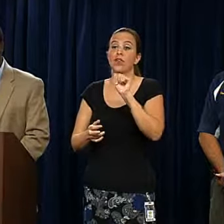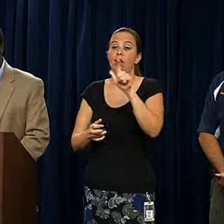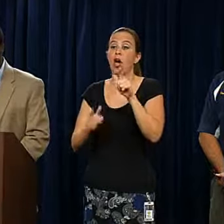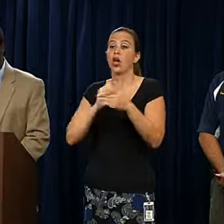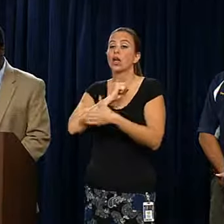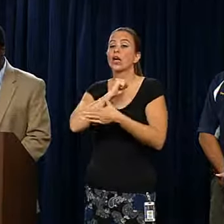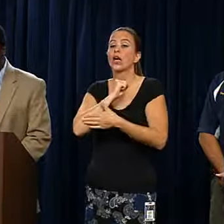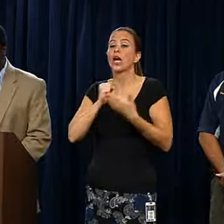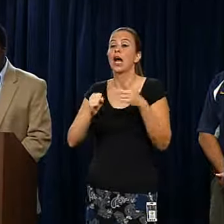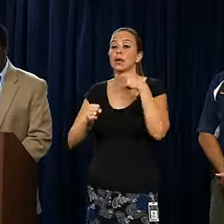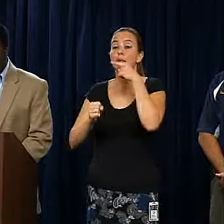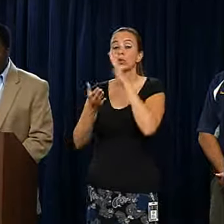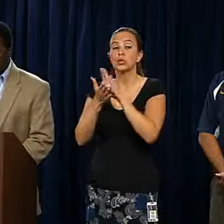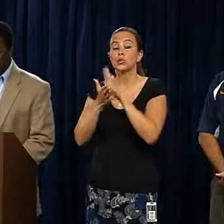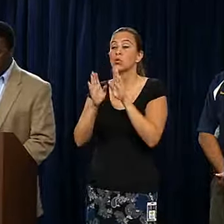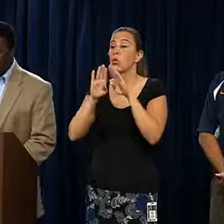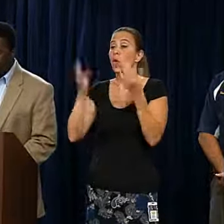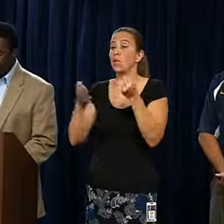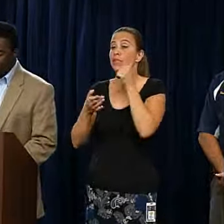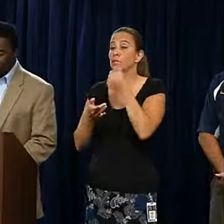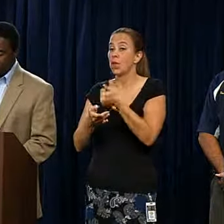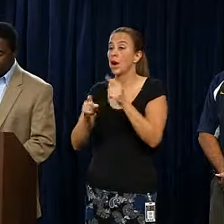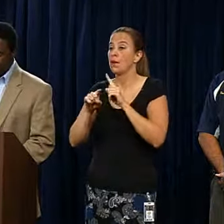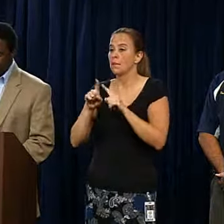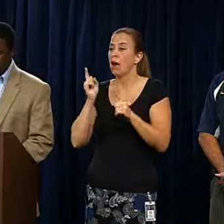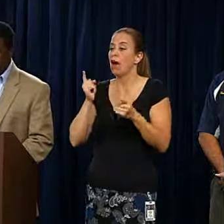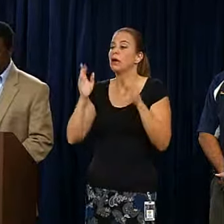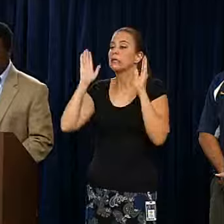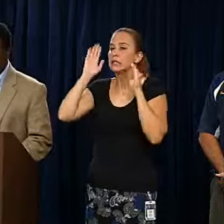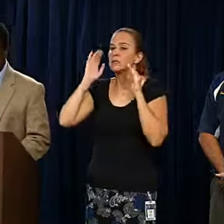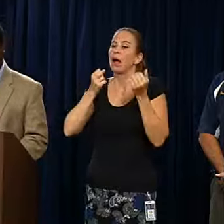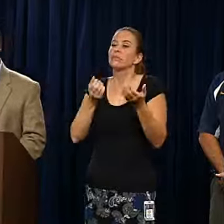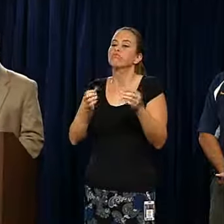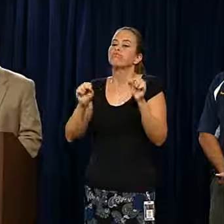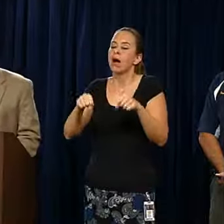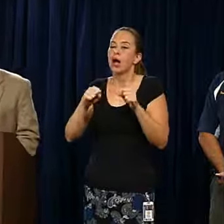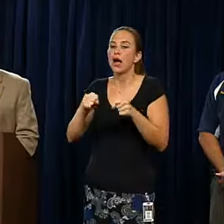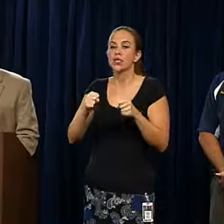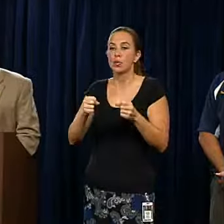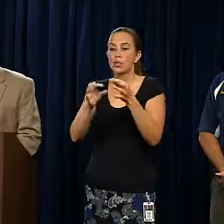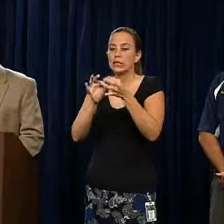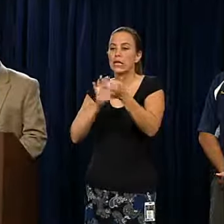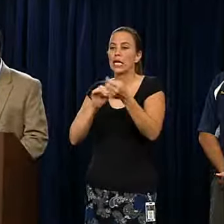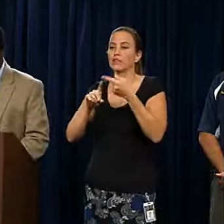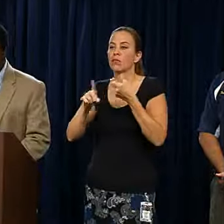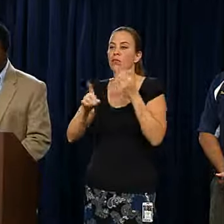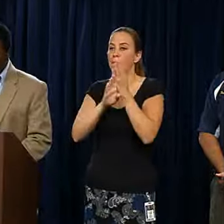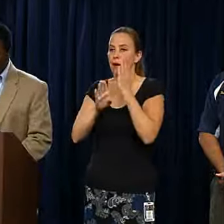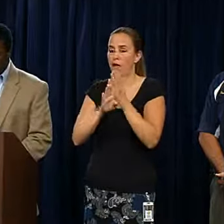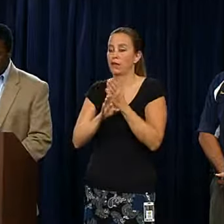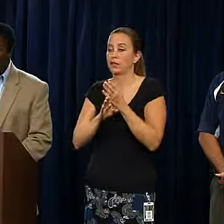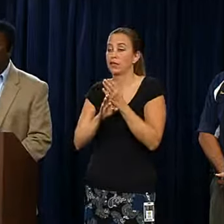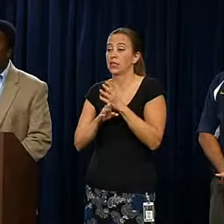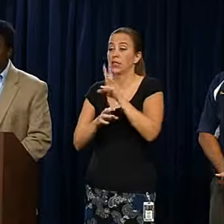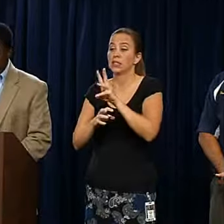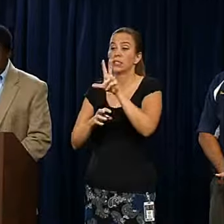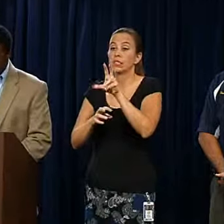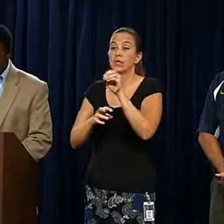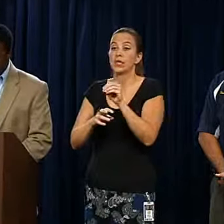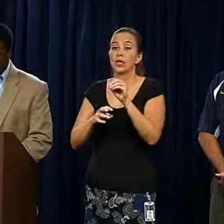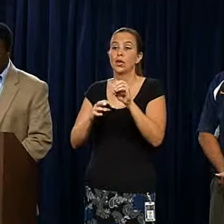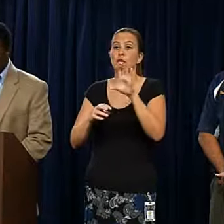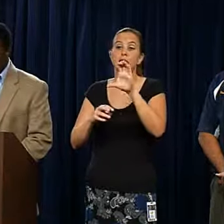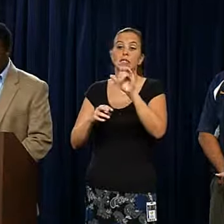open tomorrow, but expect possible school bus delays. 630 City will close at 8 p.m.